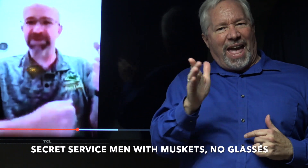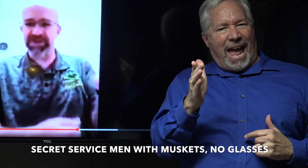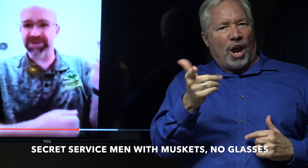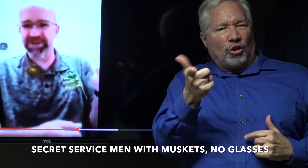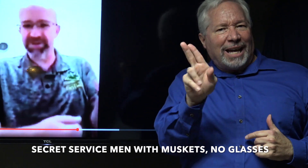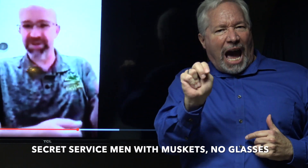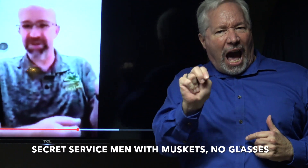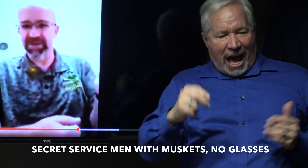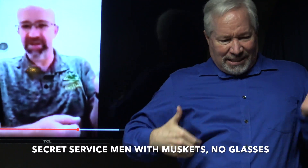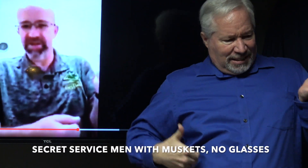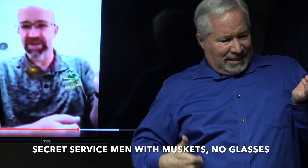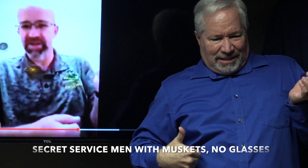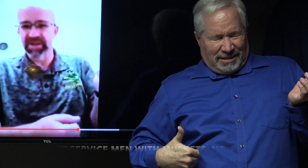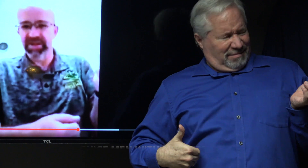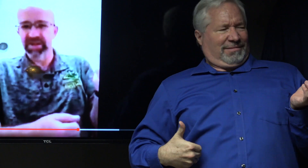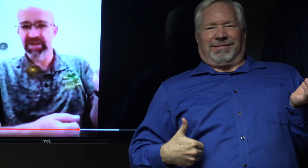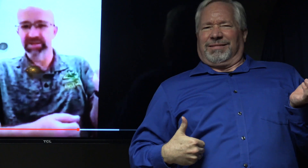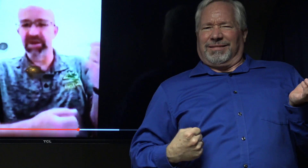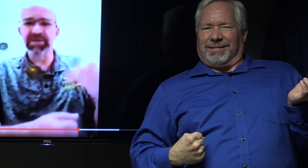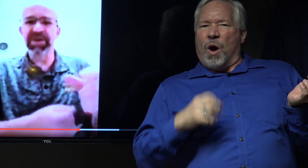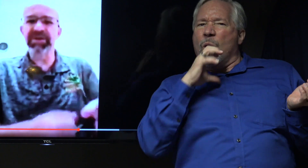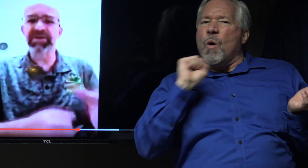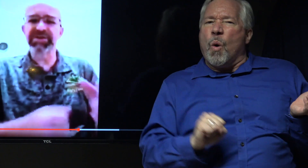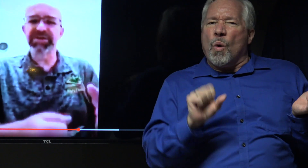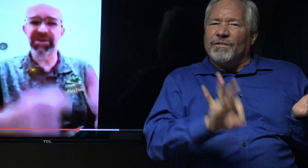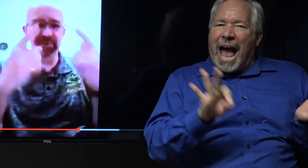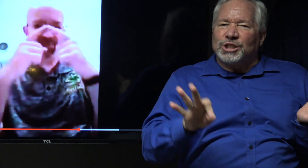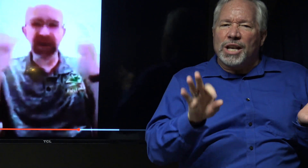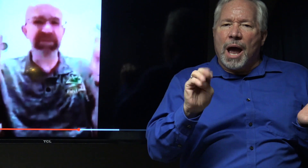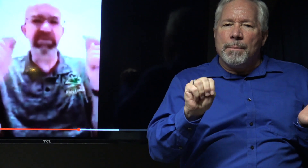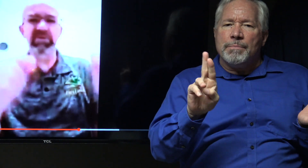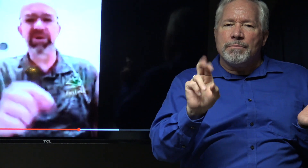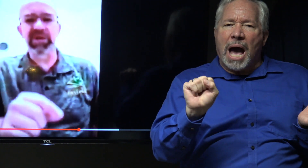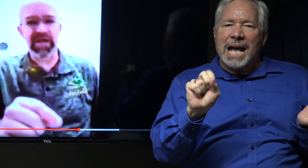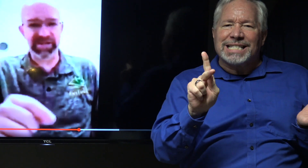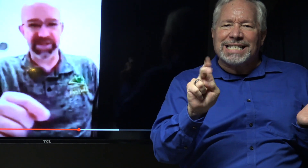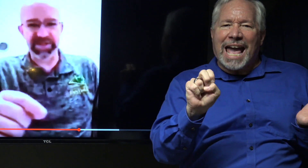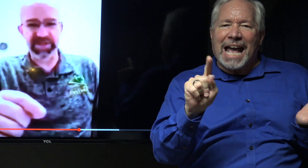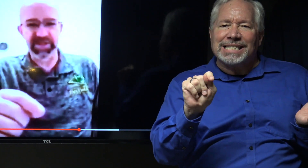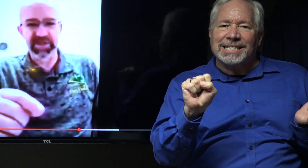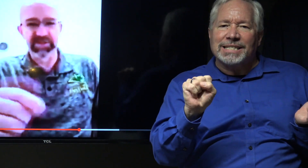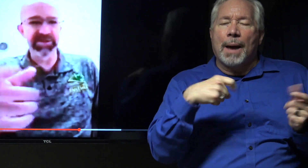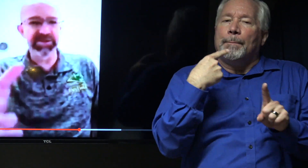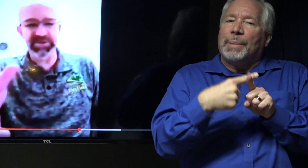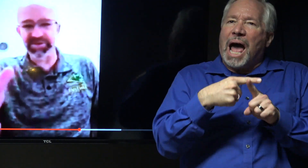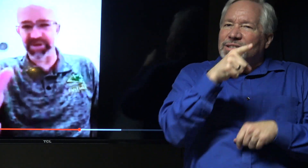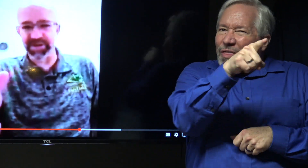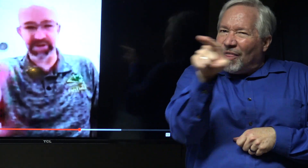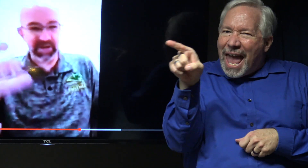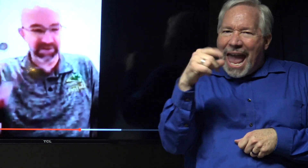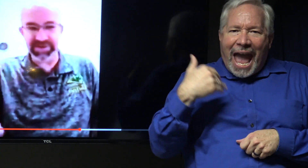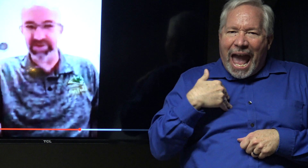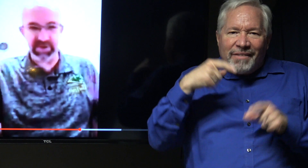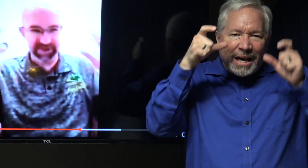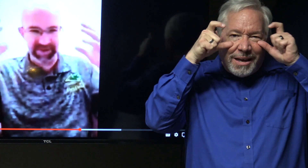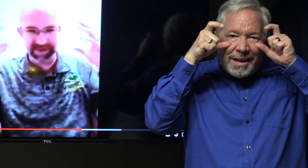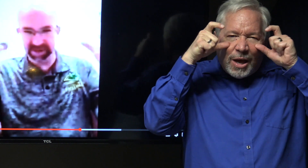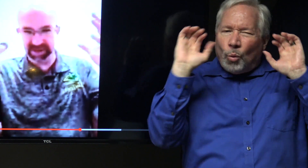had muskets. The other thing I noticed in the dream is that none of them were wearing glasses. Most Secret Service agents that I've always seen have always had